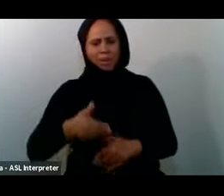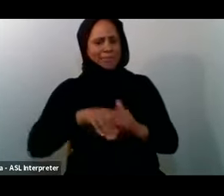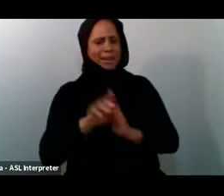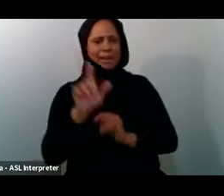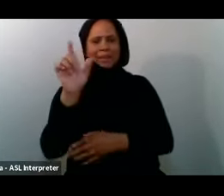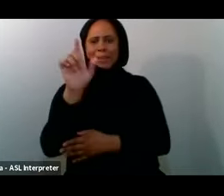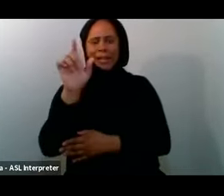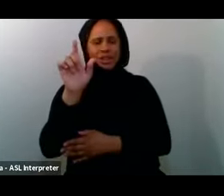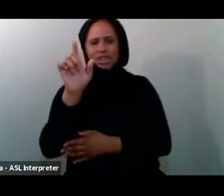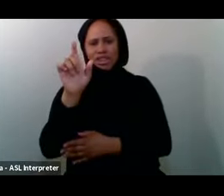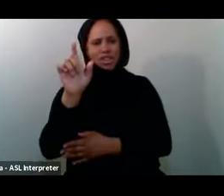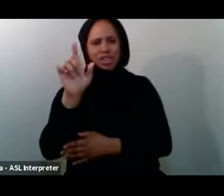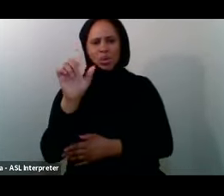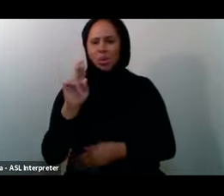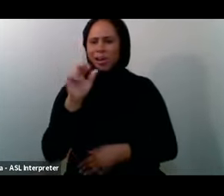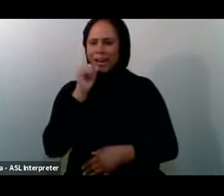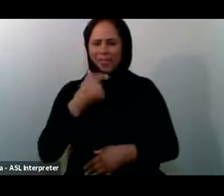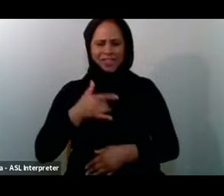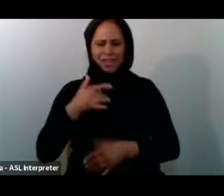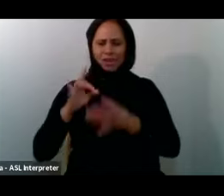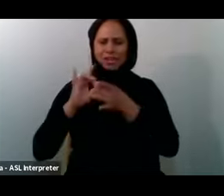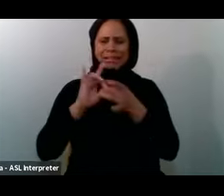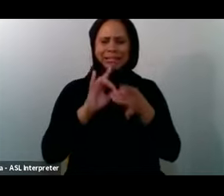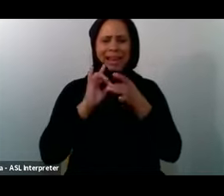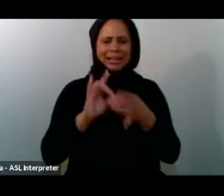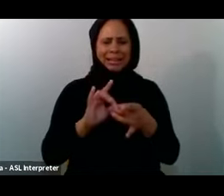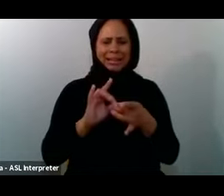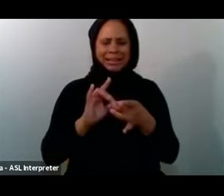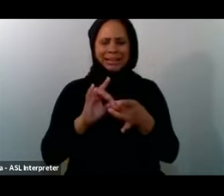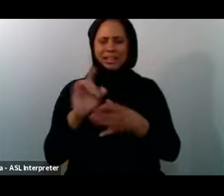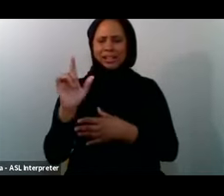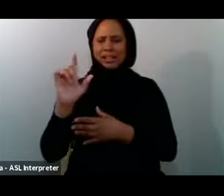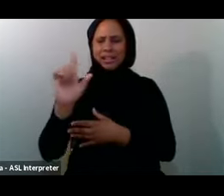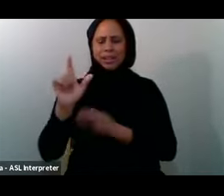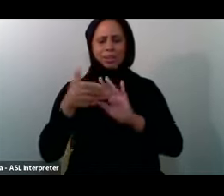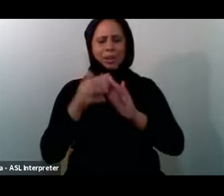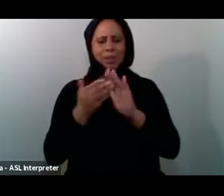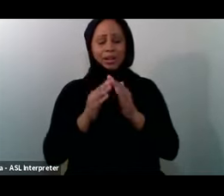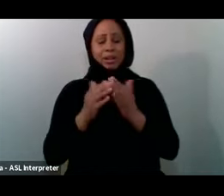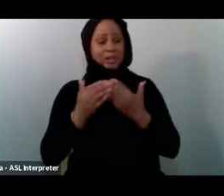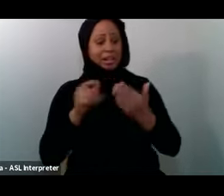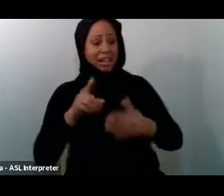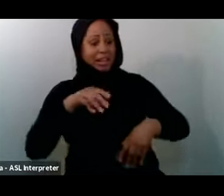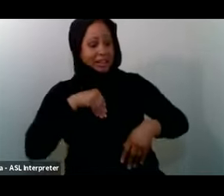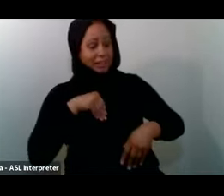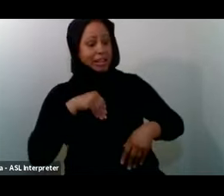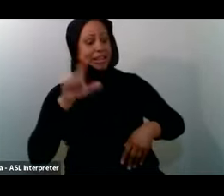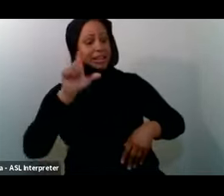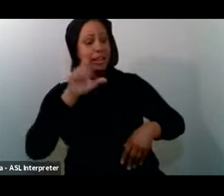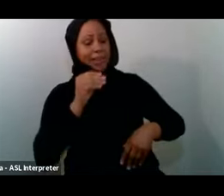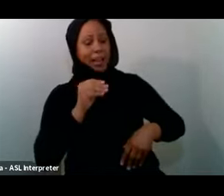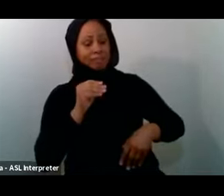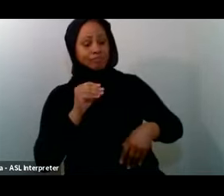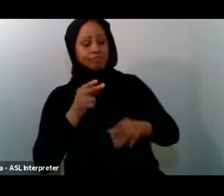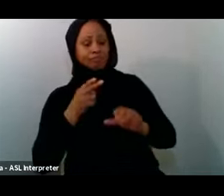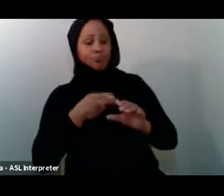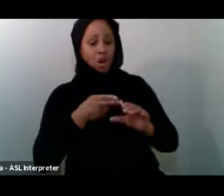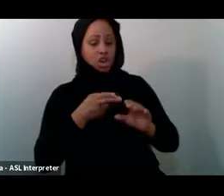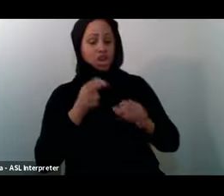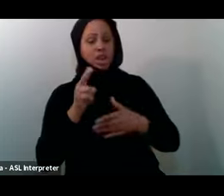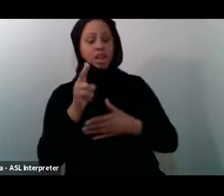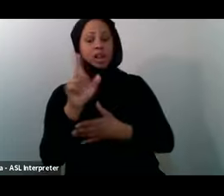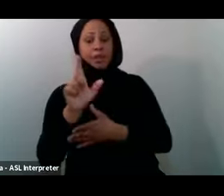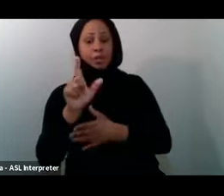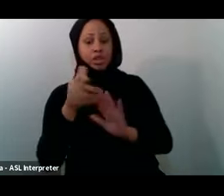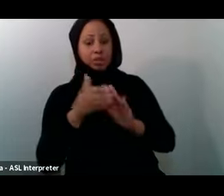of You know Community Even though They've accepted Islam Even though A person may be Muslim And may be part Of the Muslim community But because they